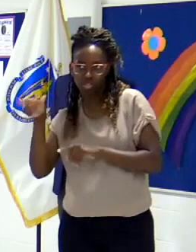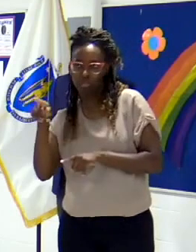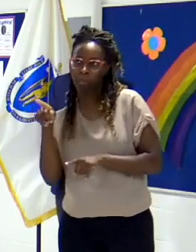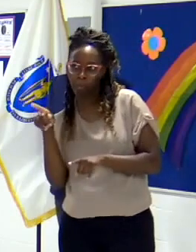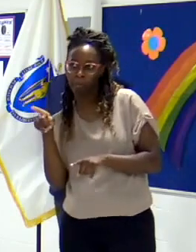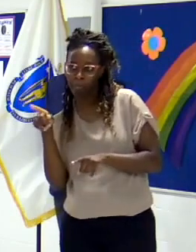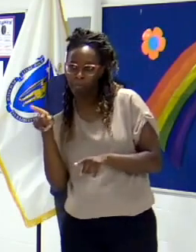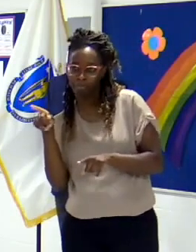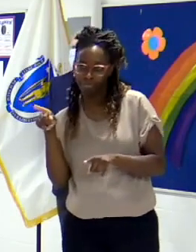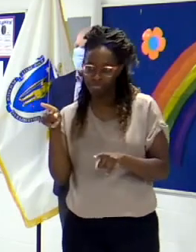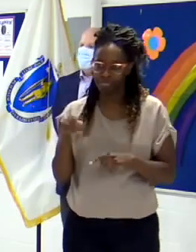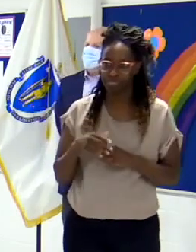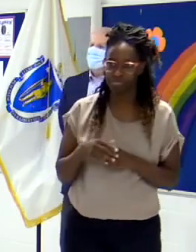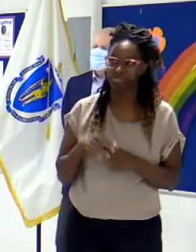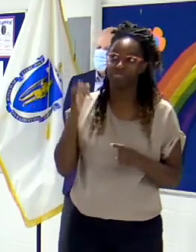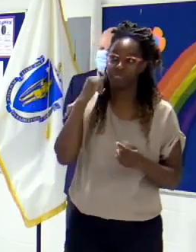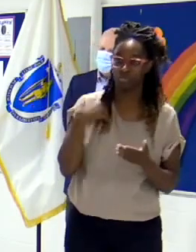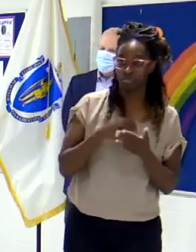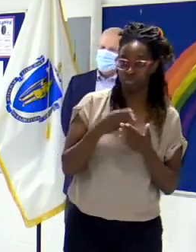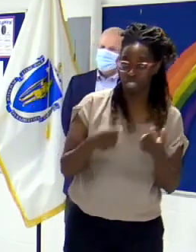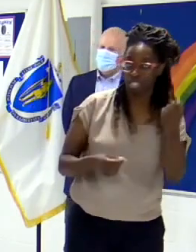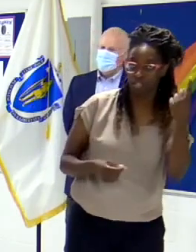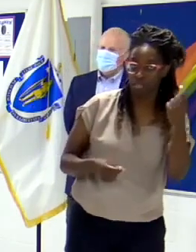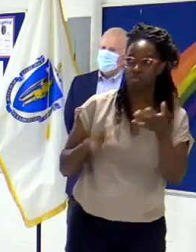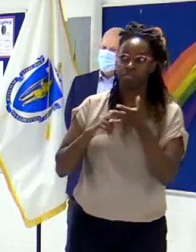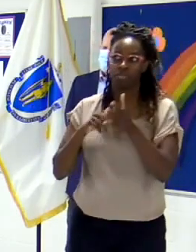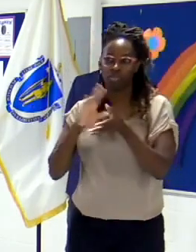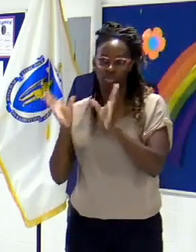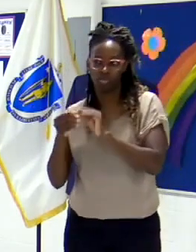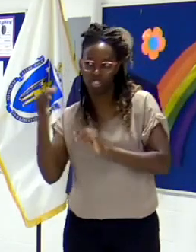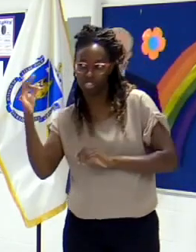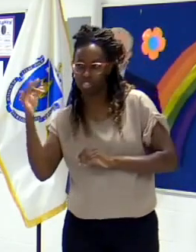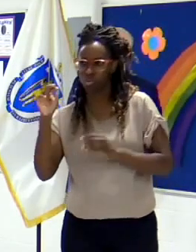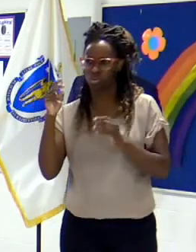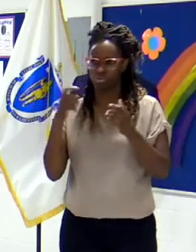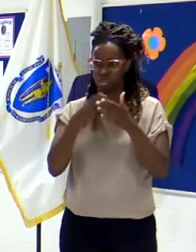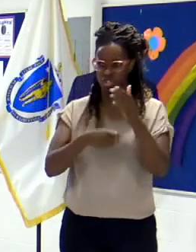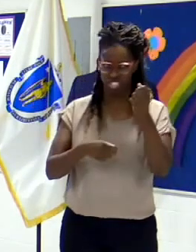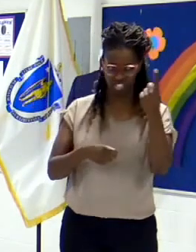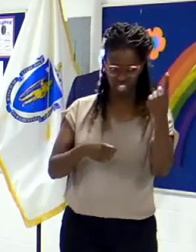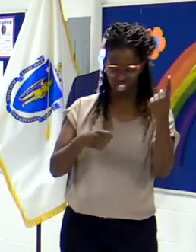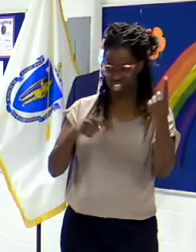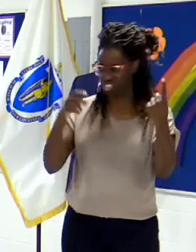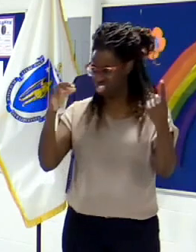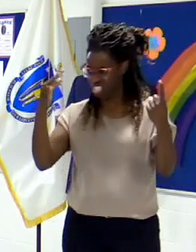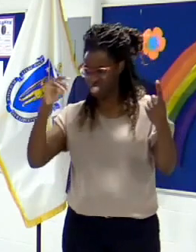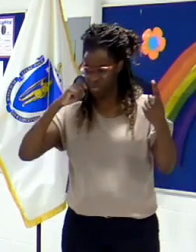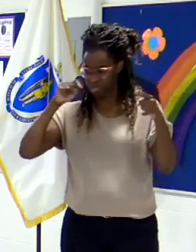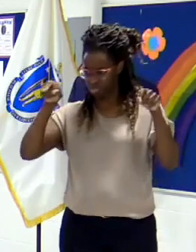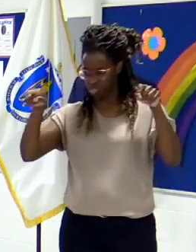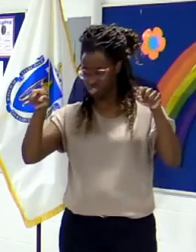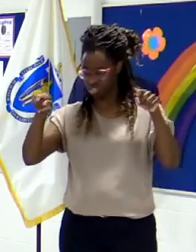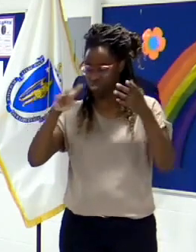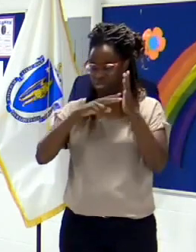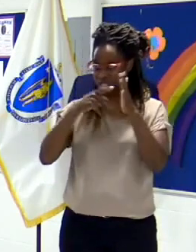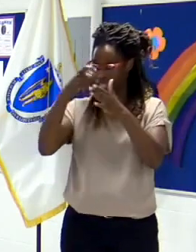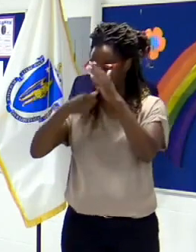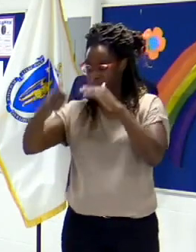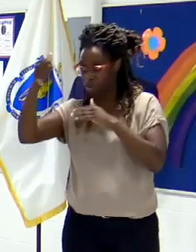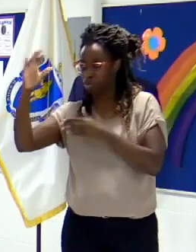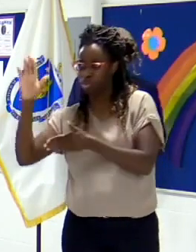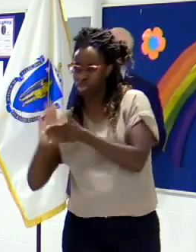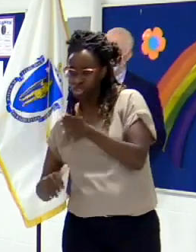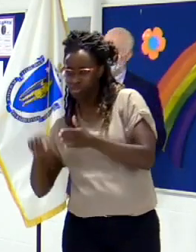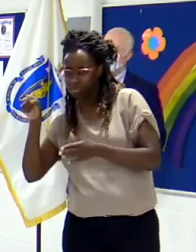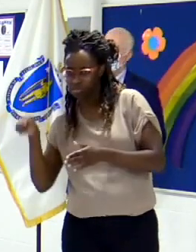between buying 11 and buying 19. So then he said that difference, that 22, divide that by the, the eight, which represents